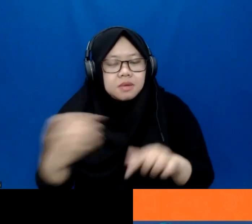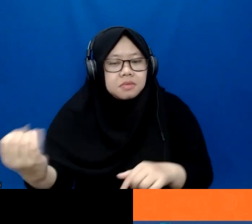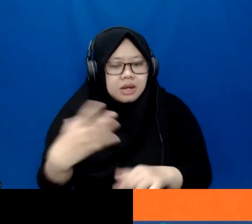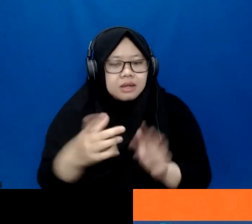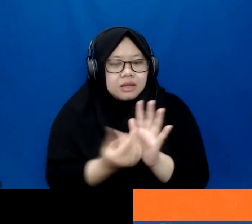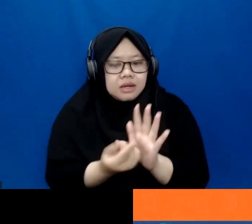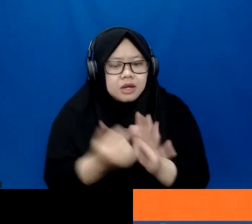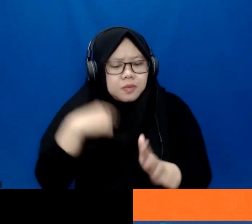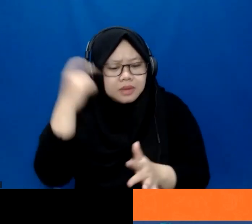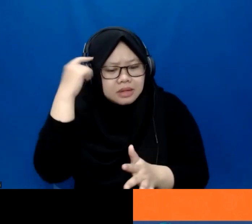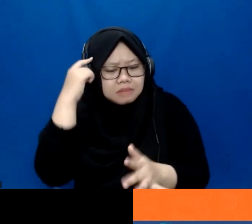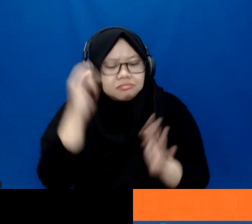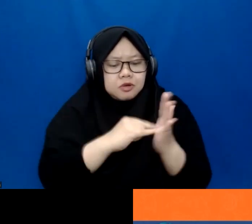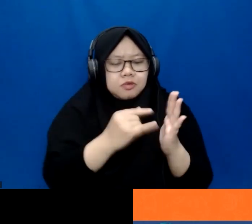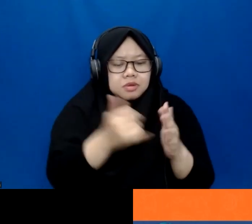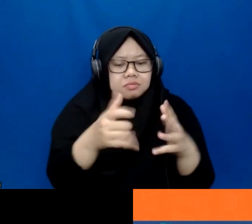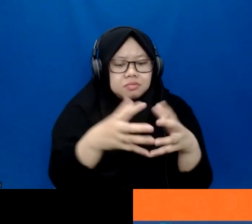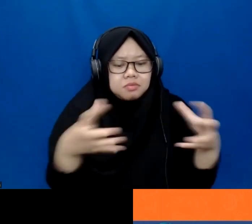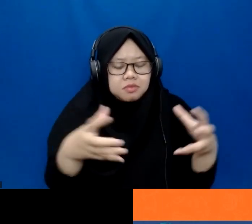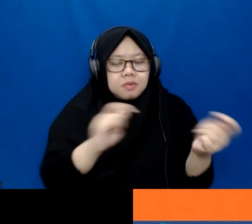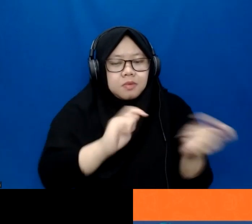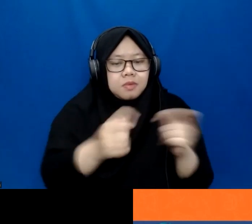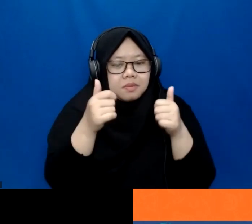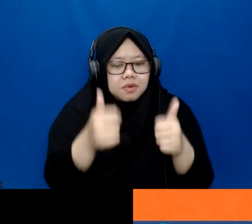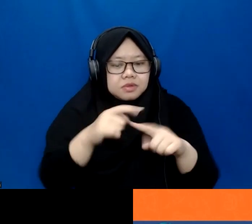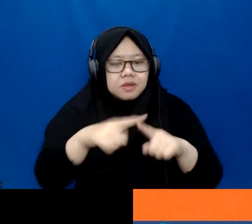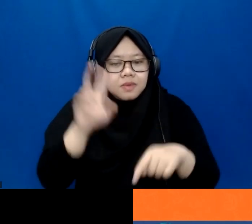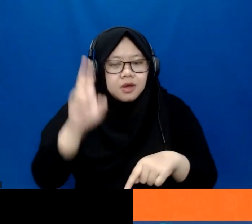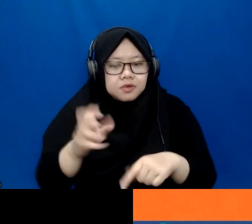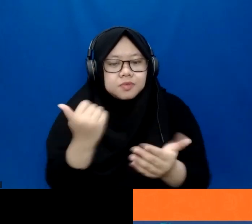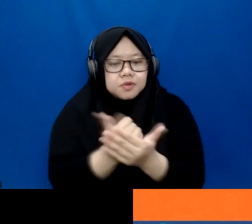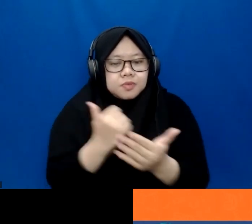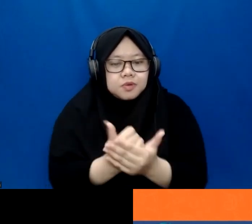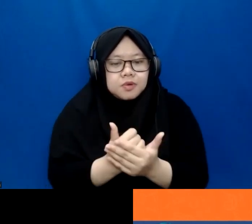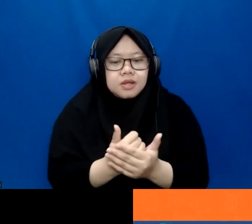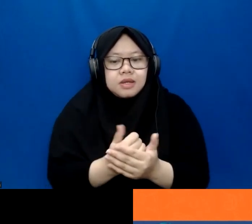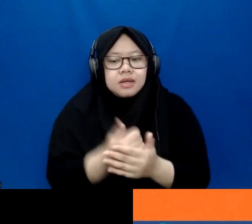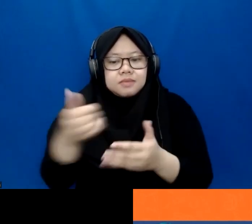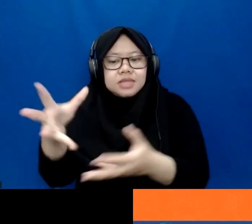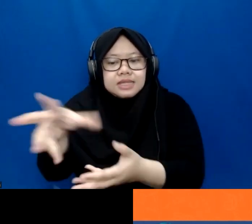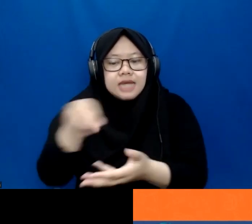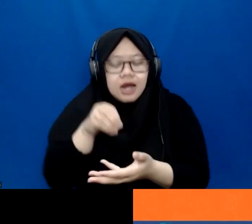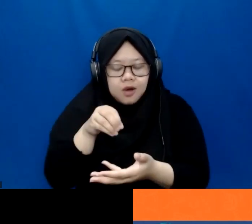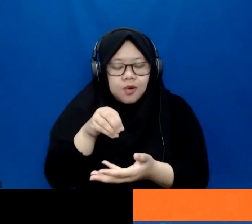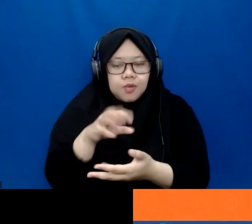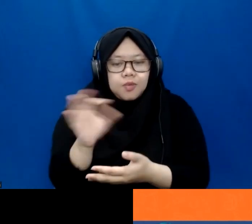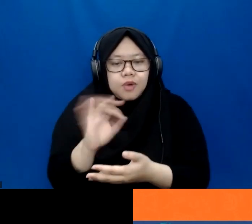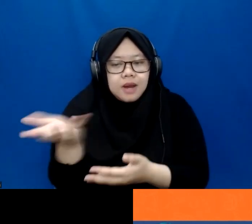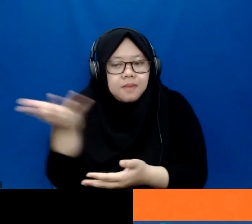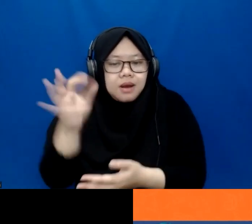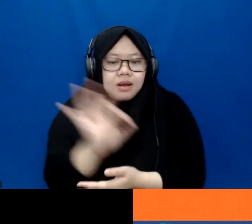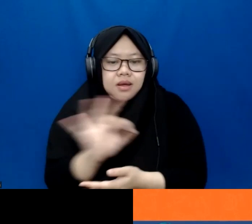a lot of good things with it, but it needs to be affordable and people need to start believing in it. They need to have a reason